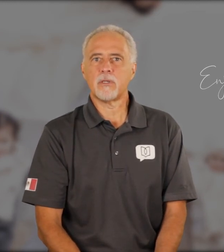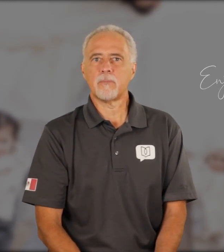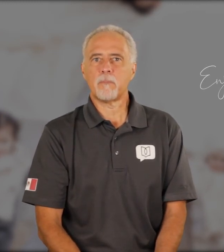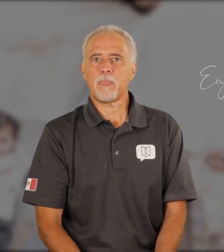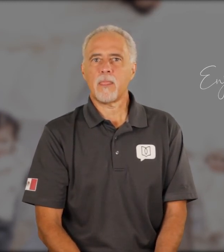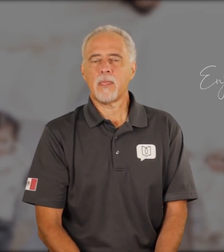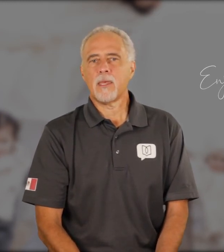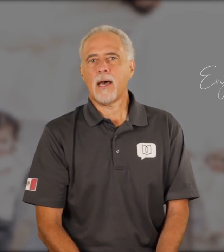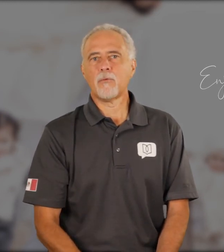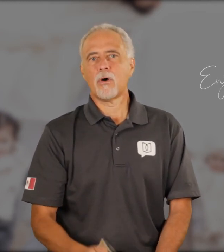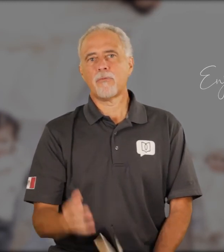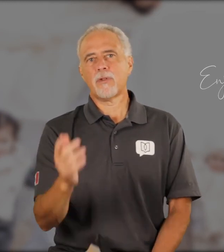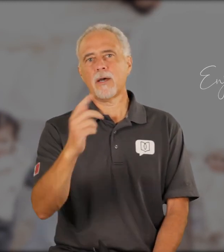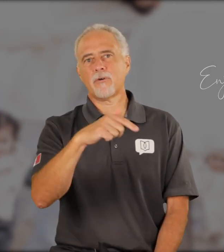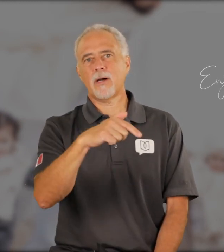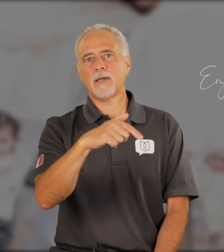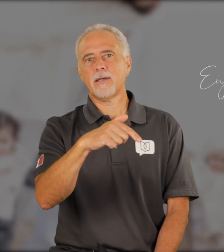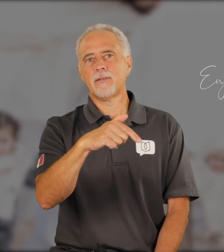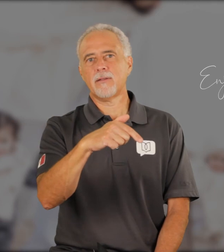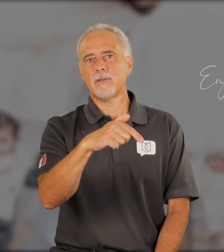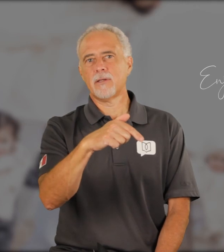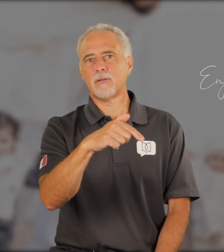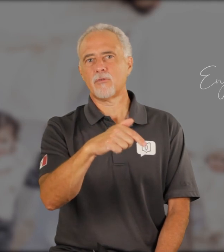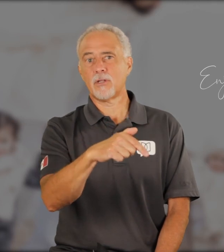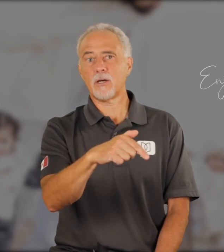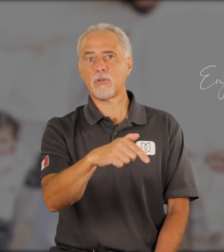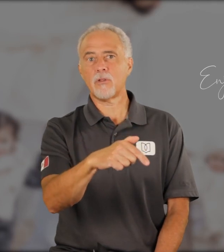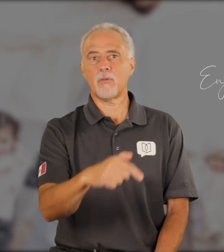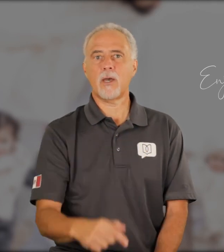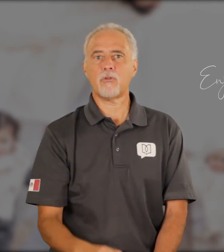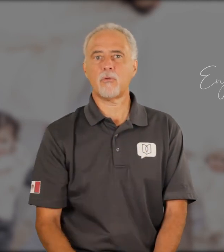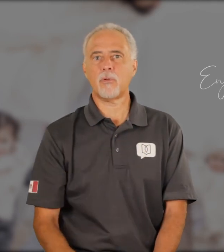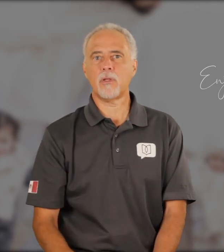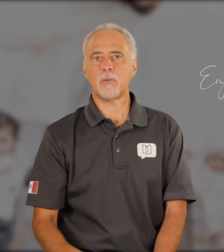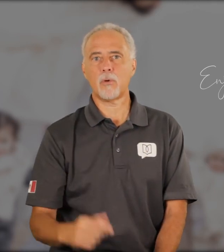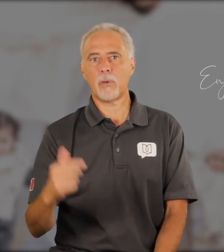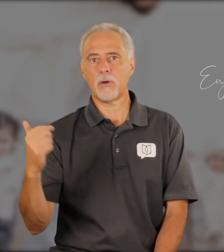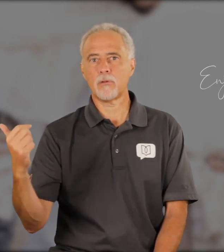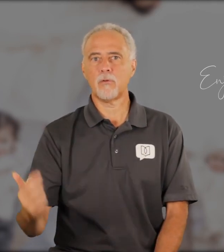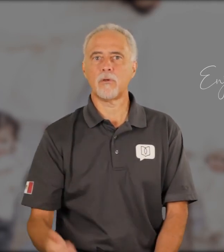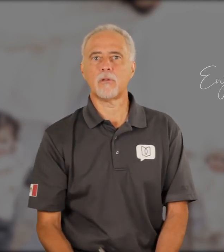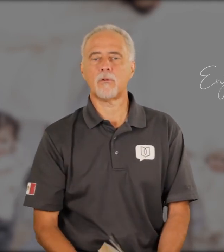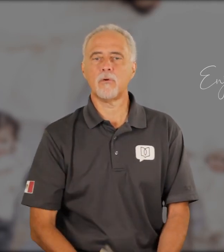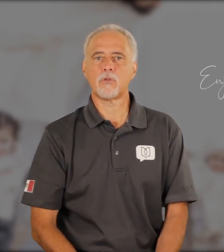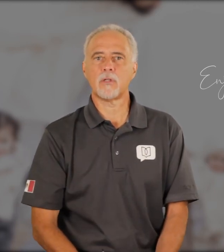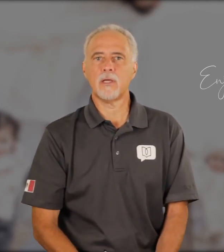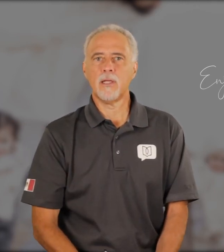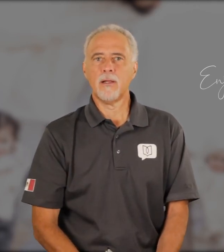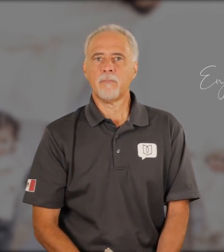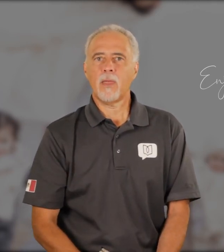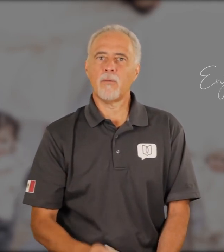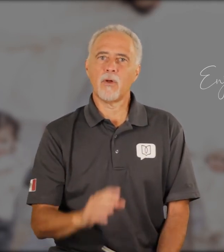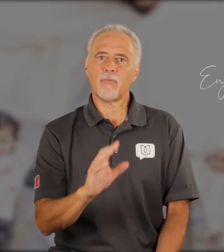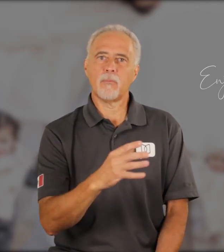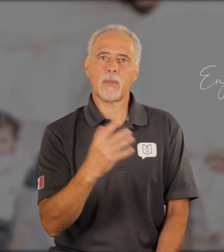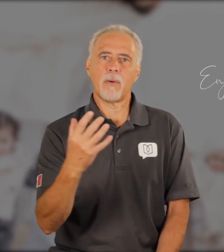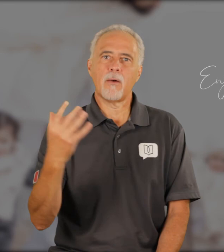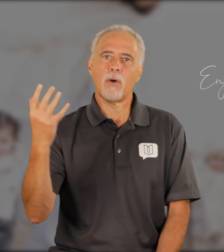feet. I would often, after I had done the introduction to the Passion Play and preparing to do the conclusion, I would often make my way